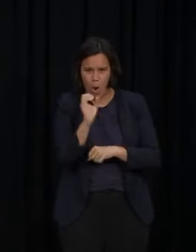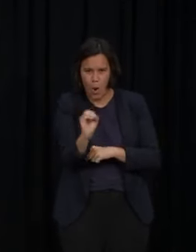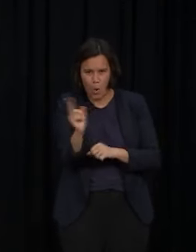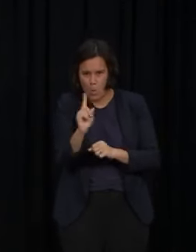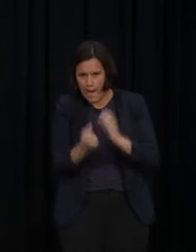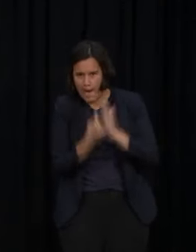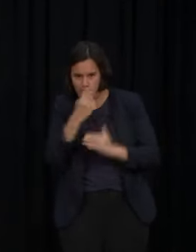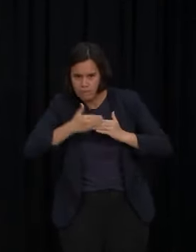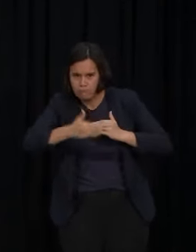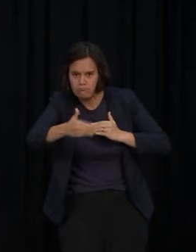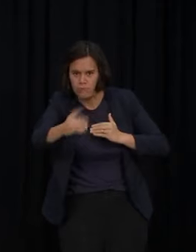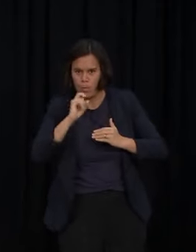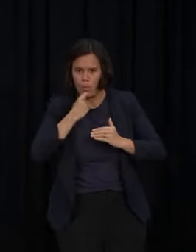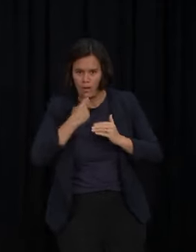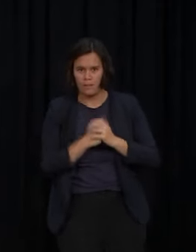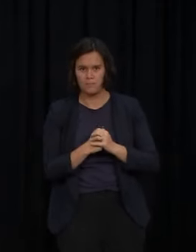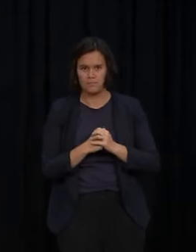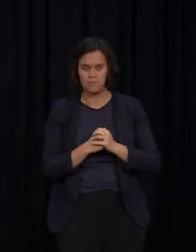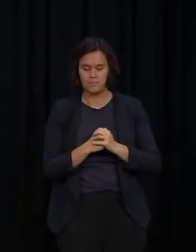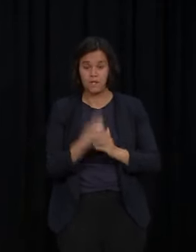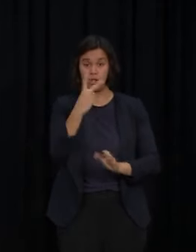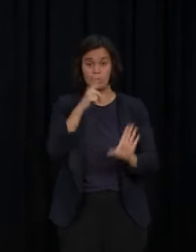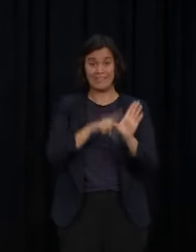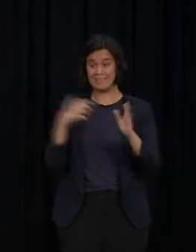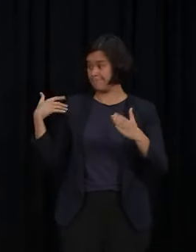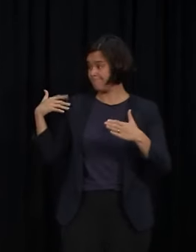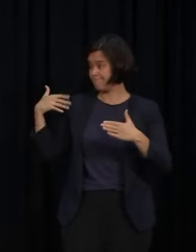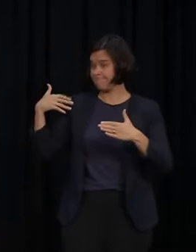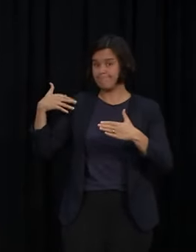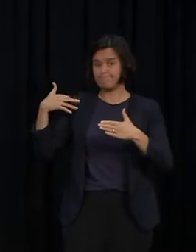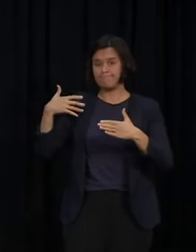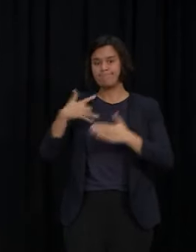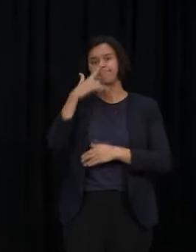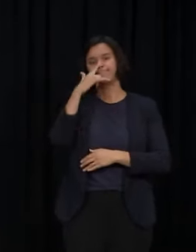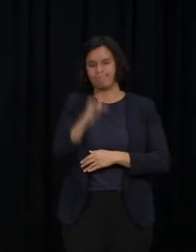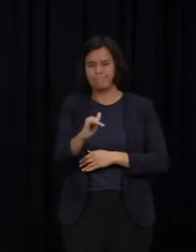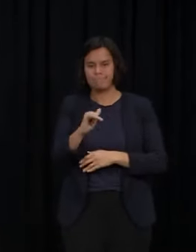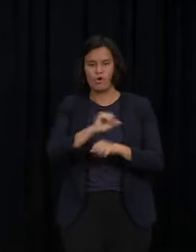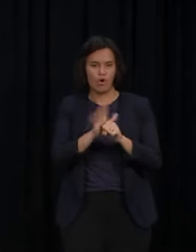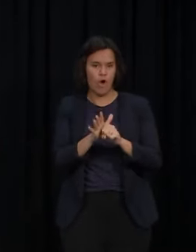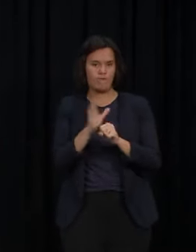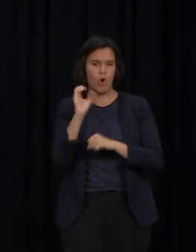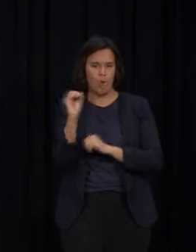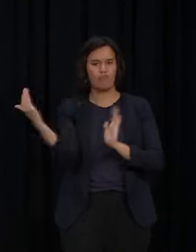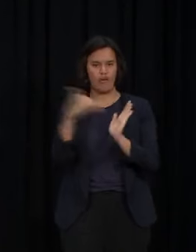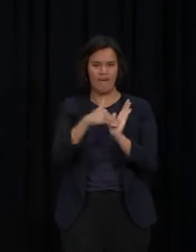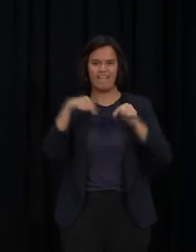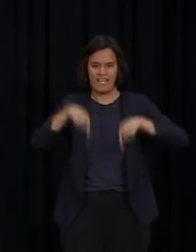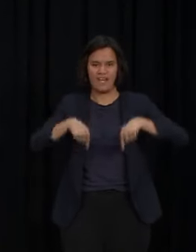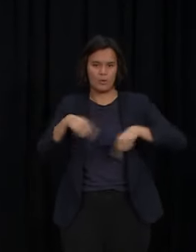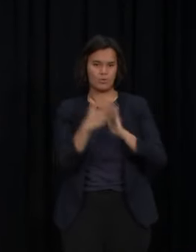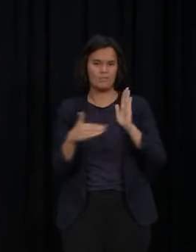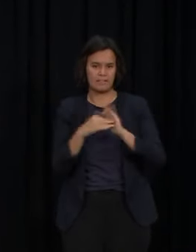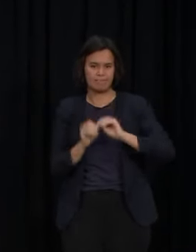After two long years, we're now in the position where COVID has reached our shores in a widespread way. Our seven-day